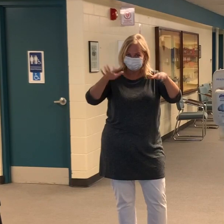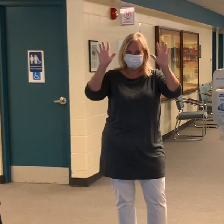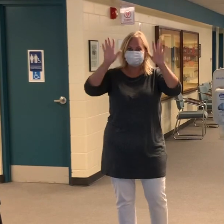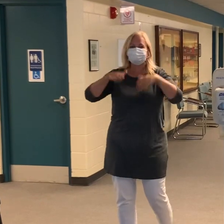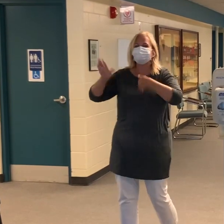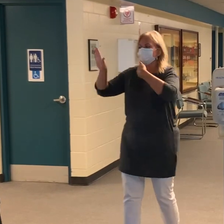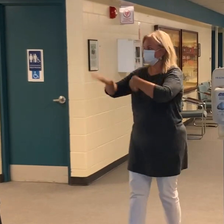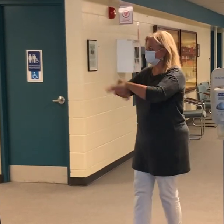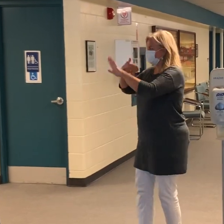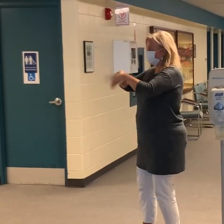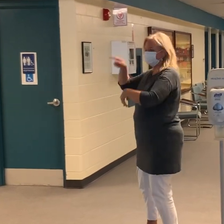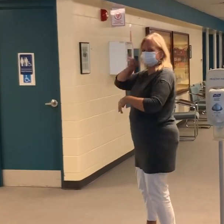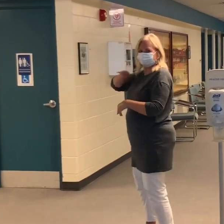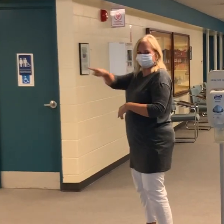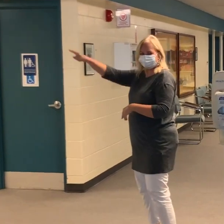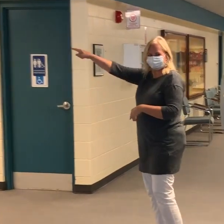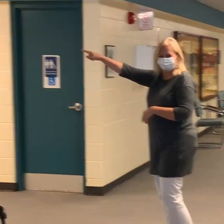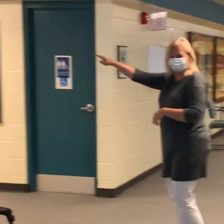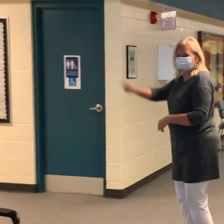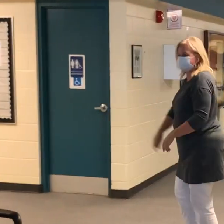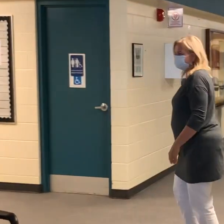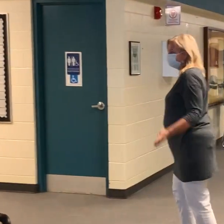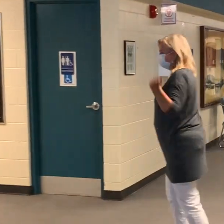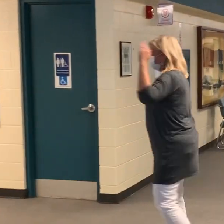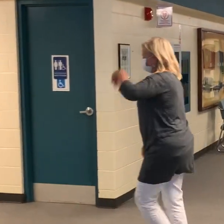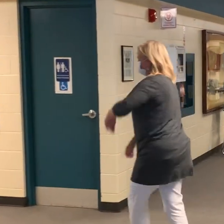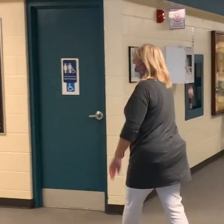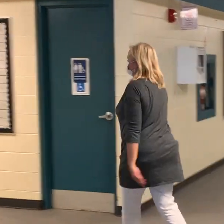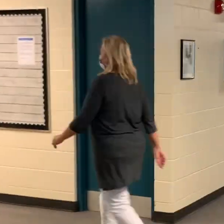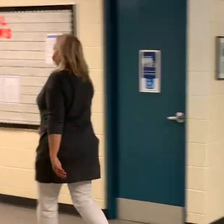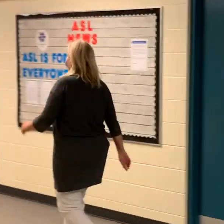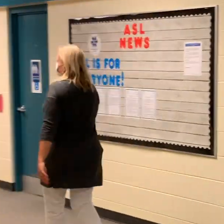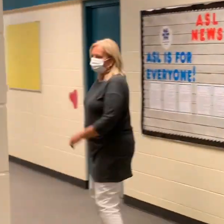Once that's finished, they'll come down into the hallway. Follow me.